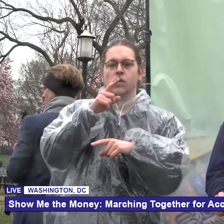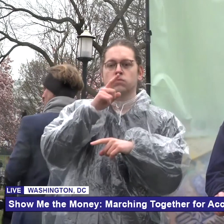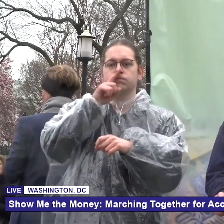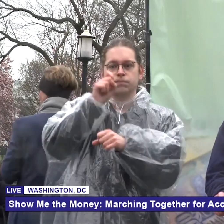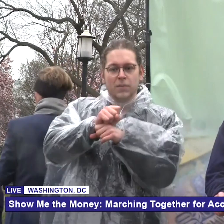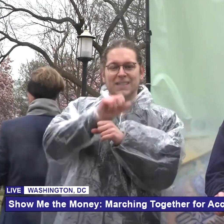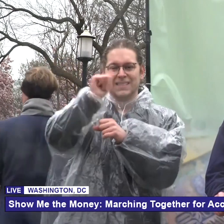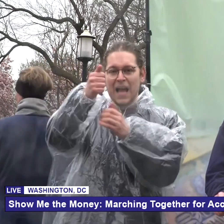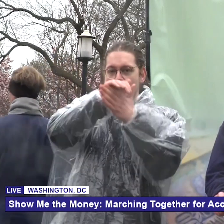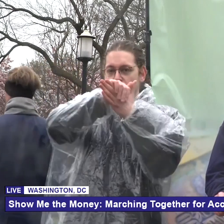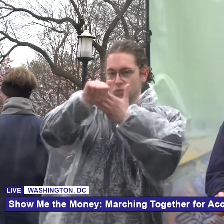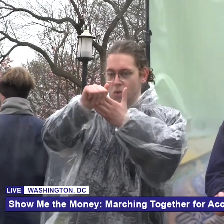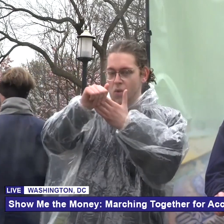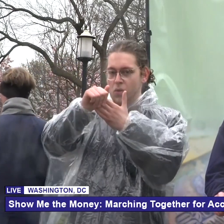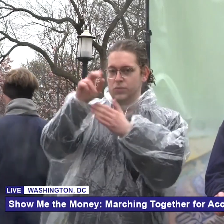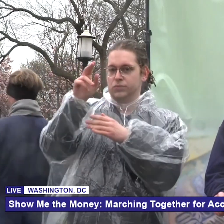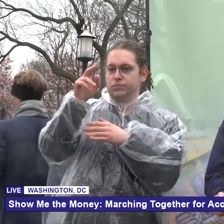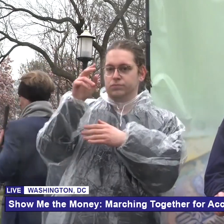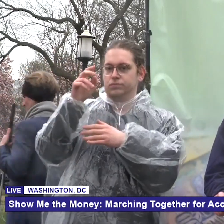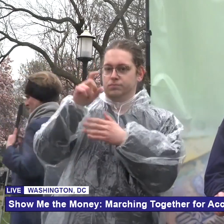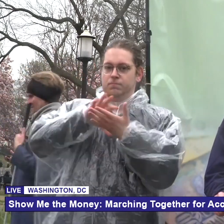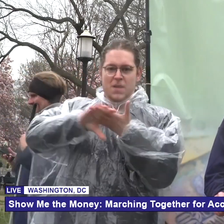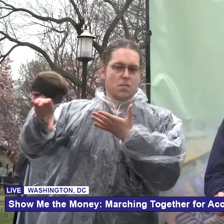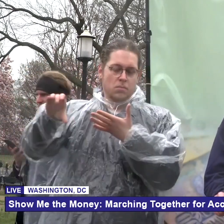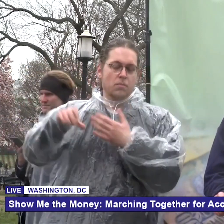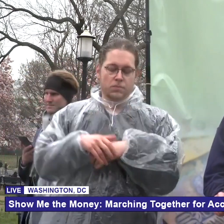$10 note.